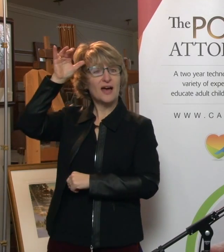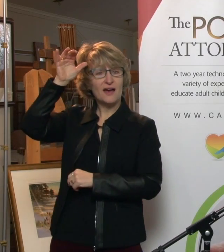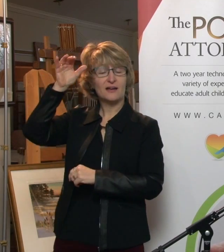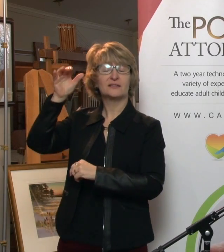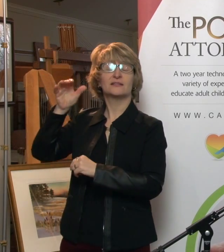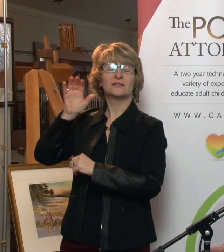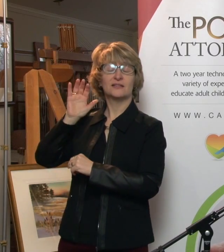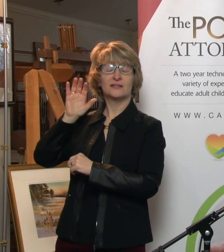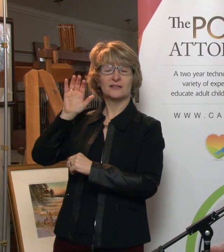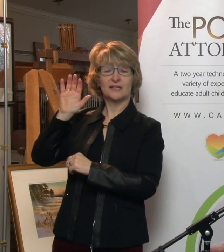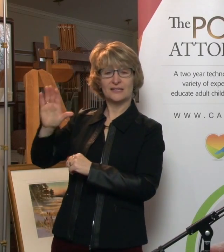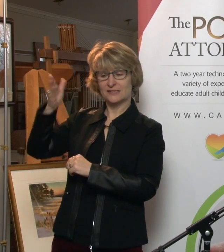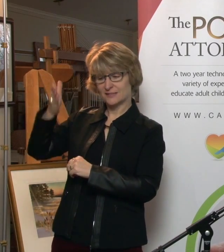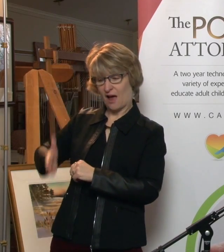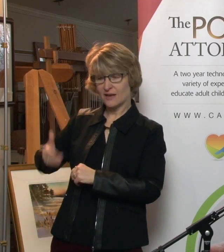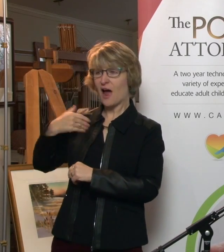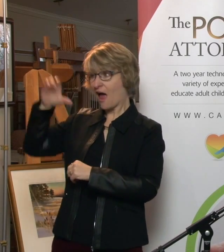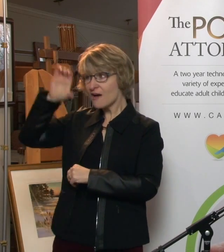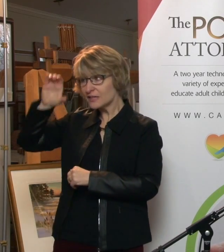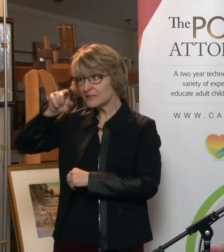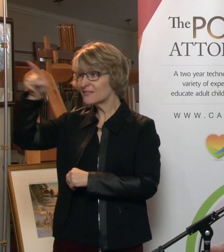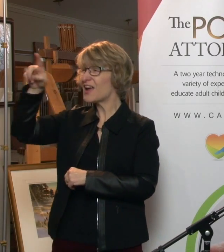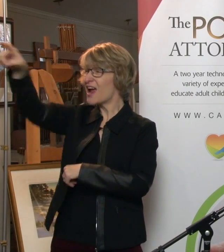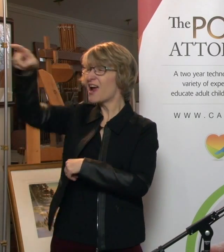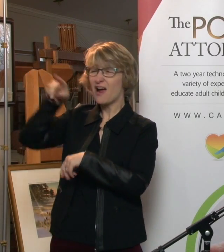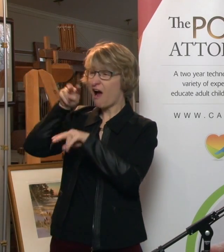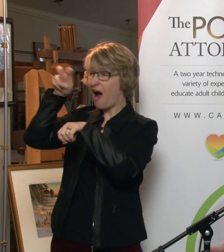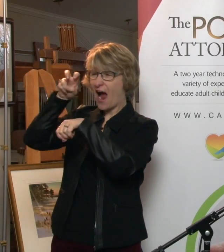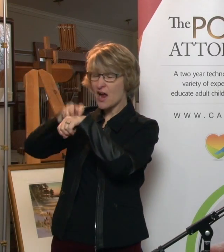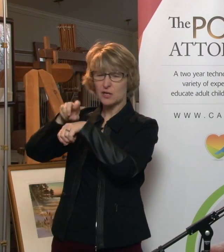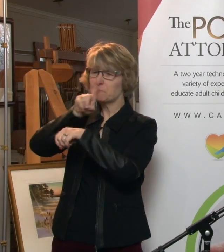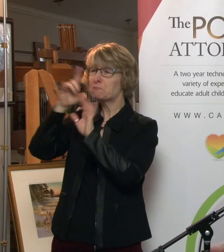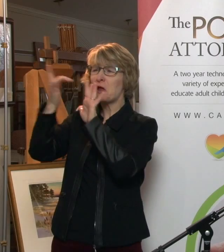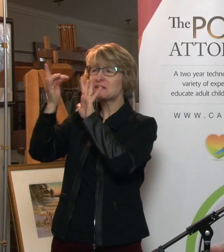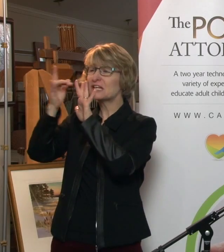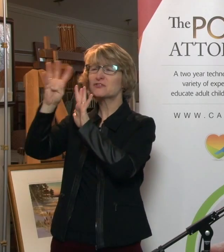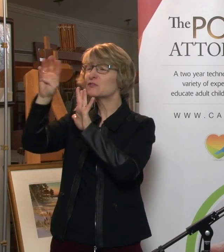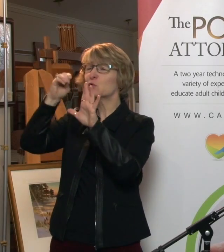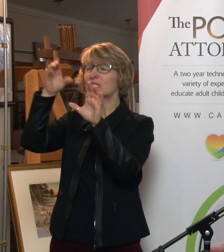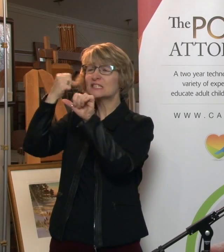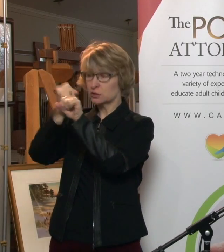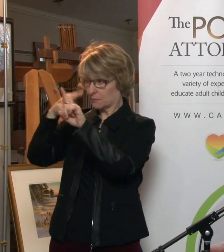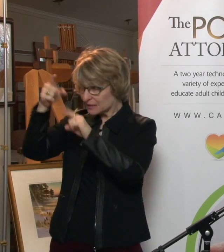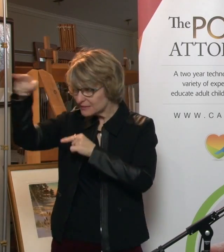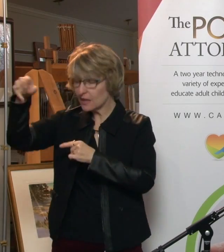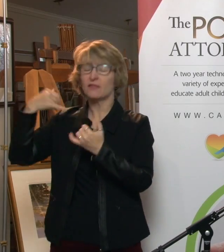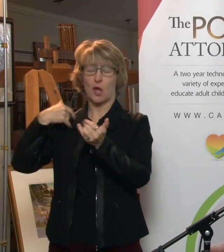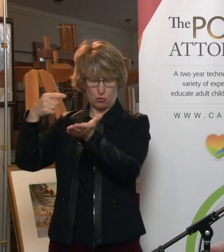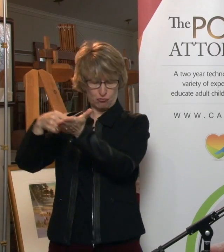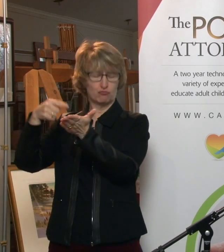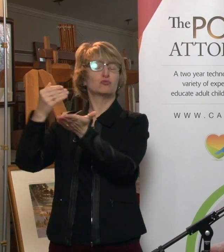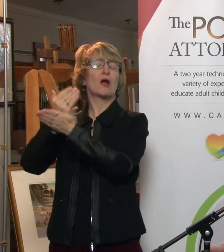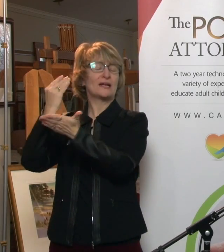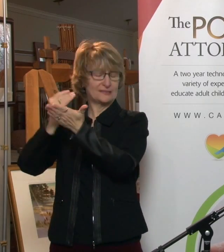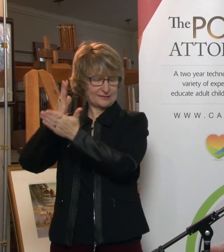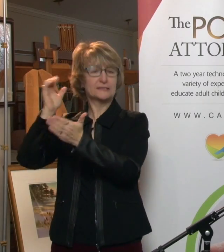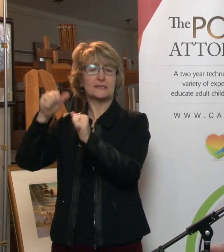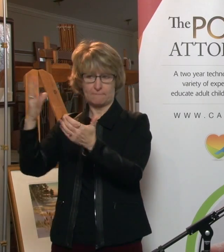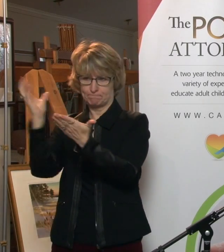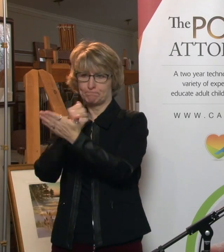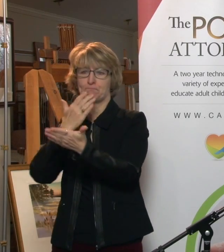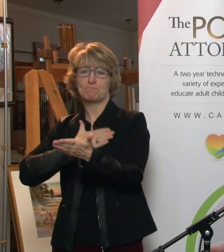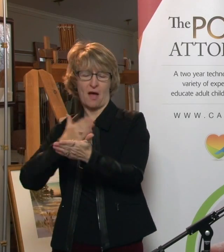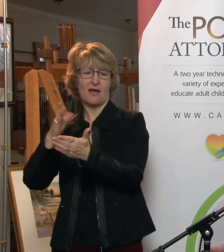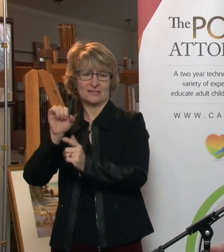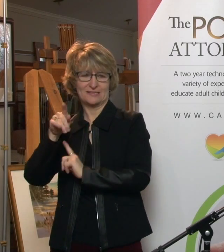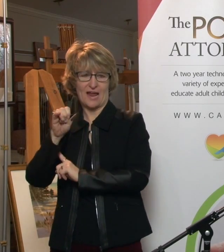overseas in Ireland that I haven't been in contact for 40 years. They would also be entitled to a share of my estate. So this